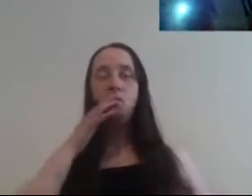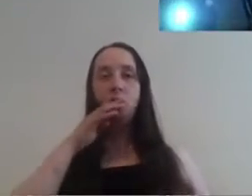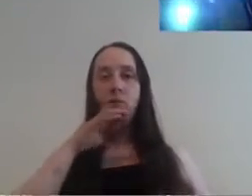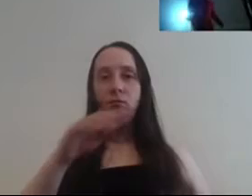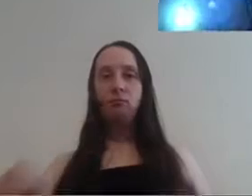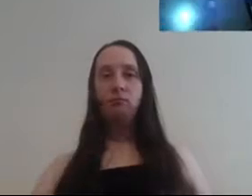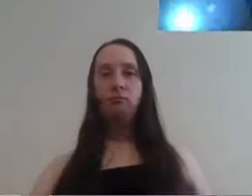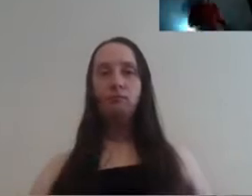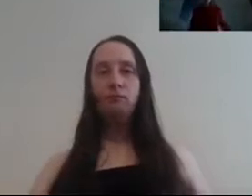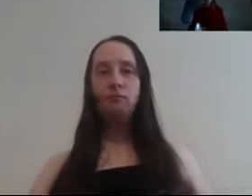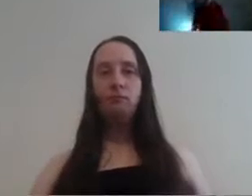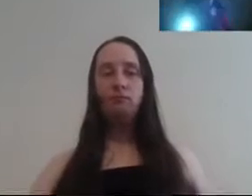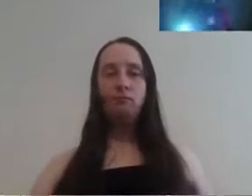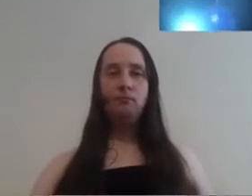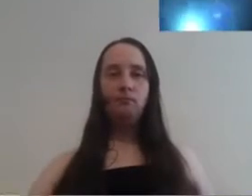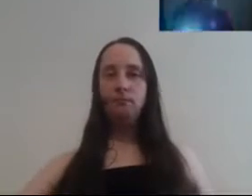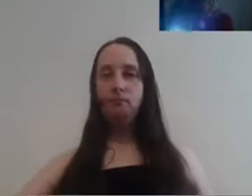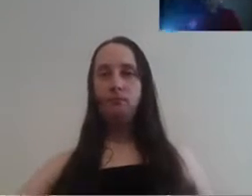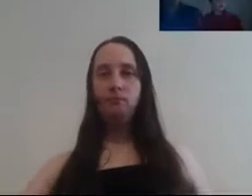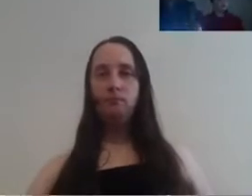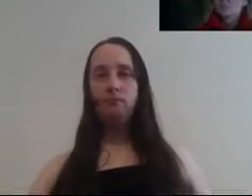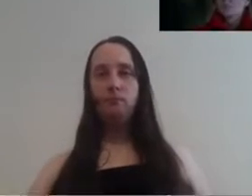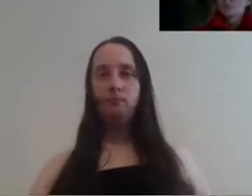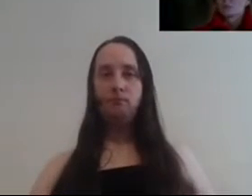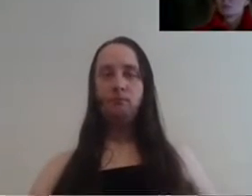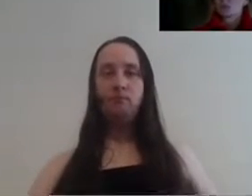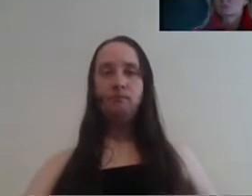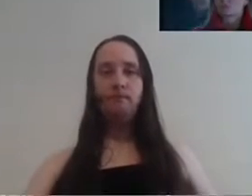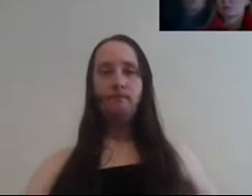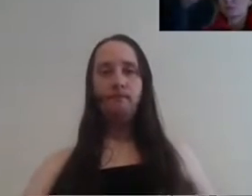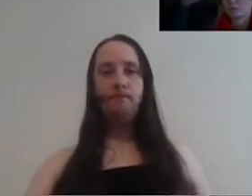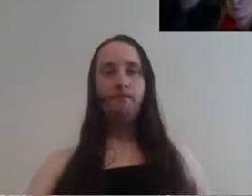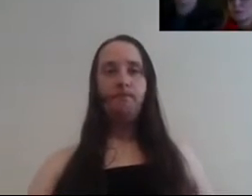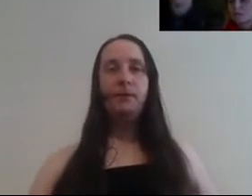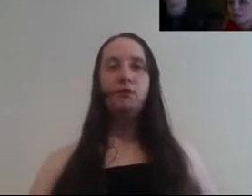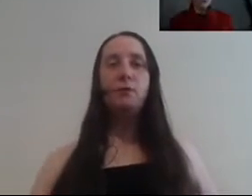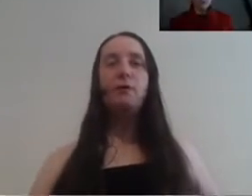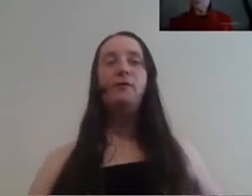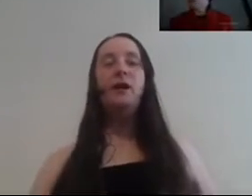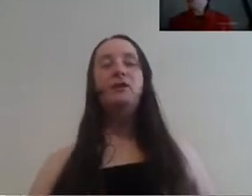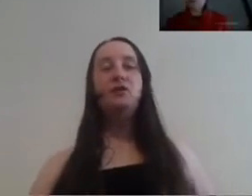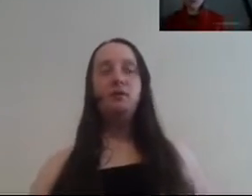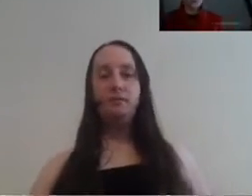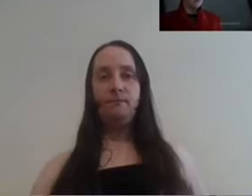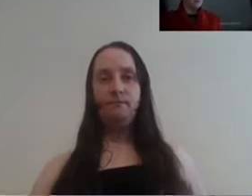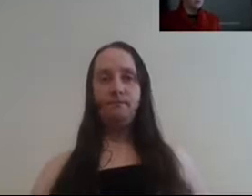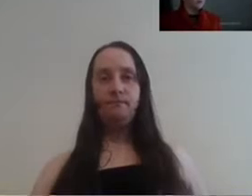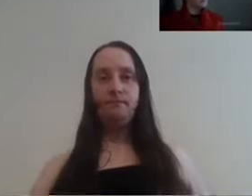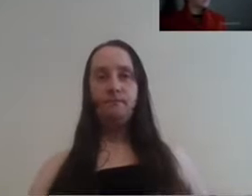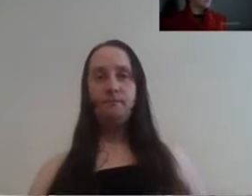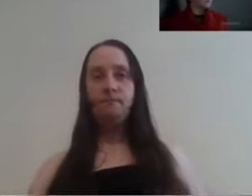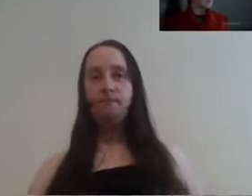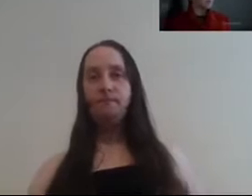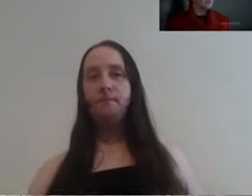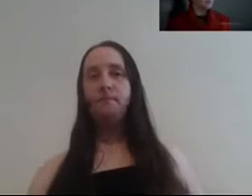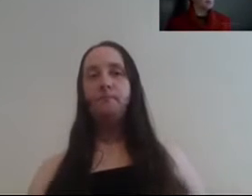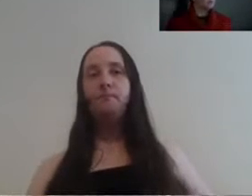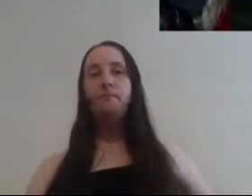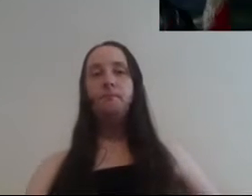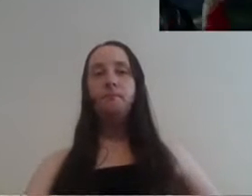the author where is he we lost him we know him Emma